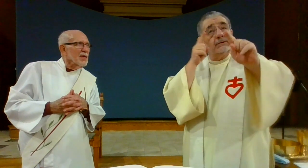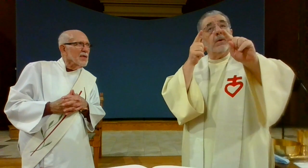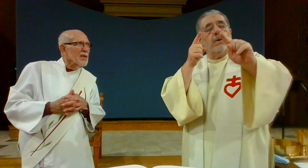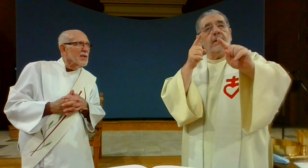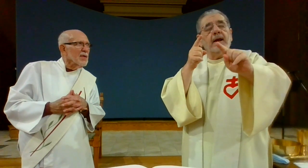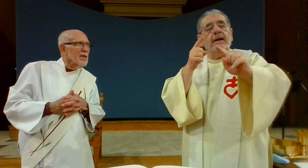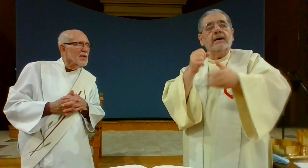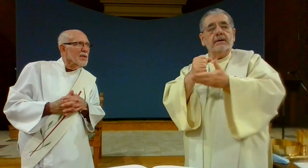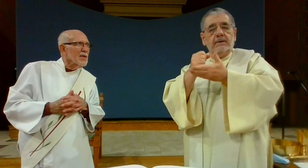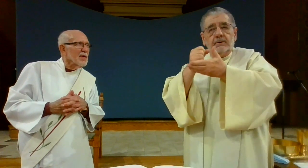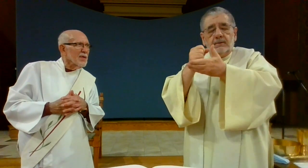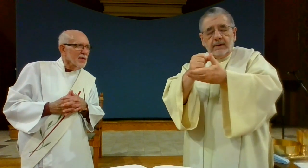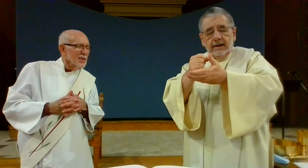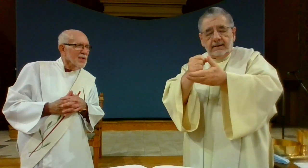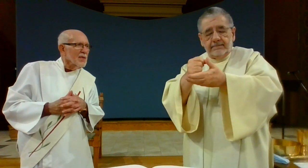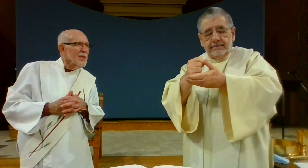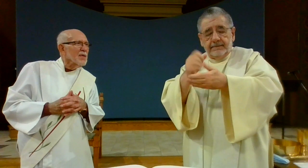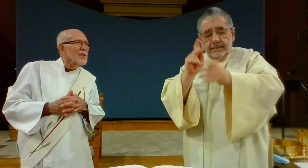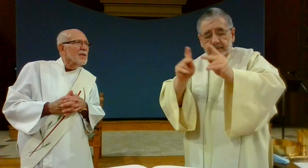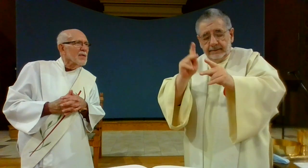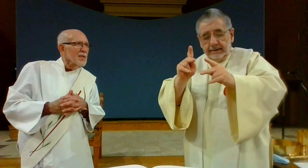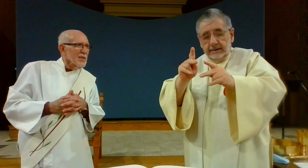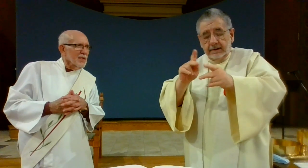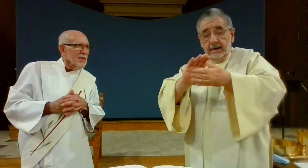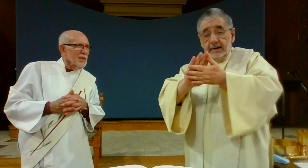that their first priority be helping those